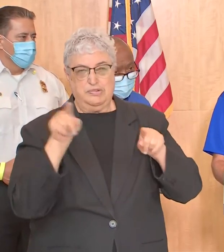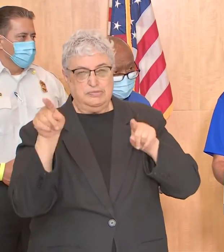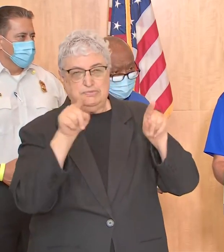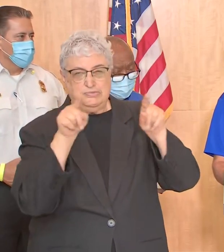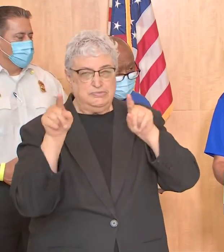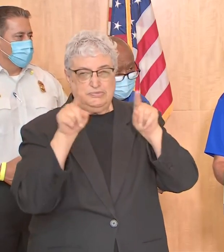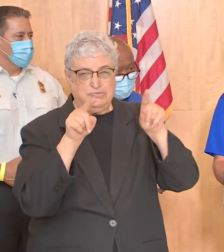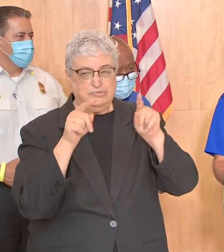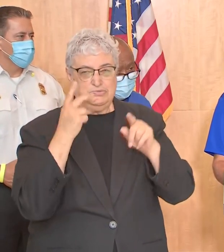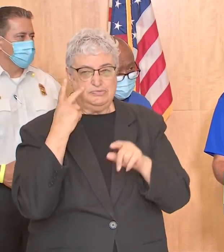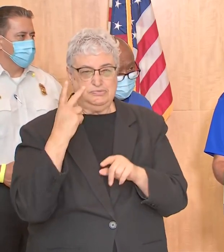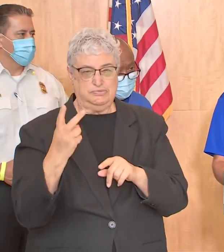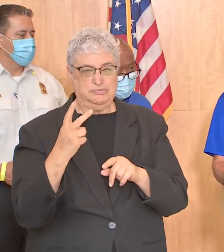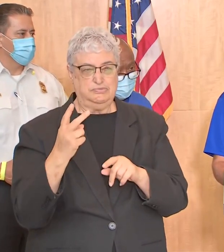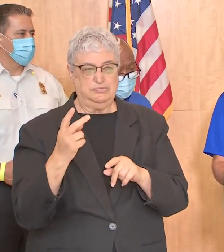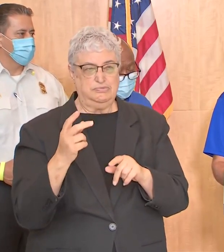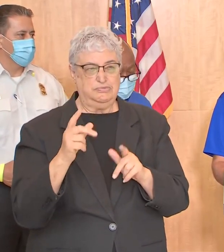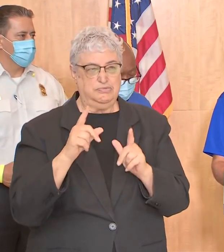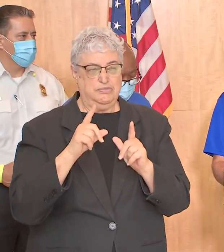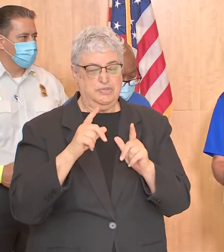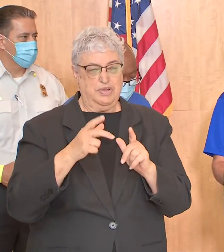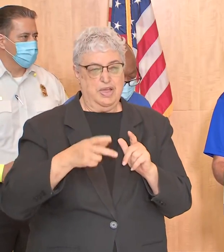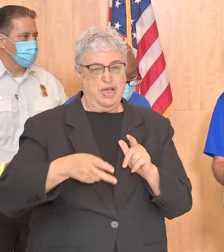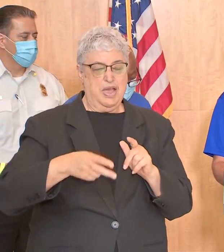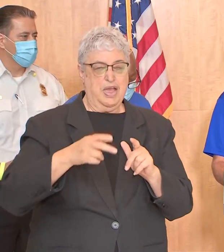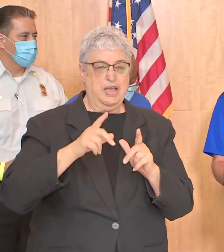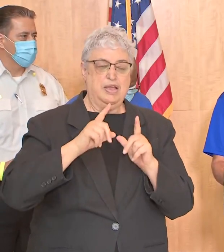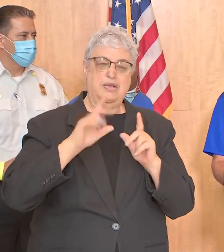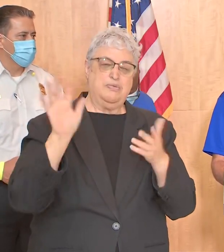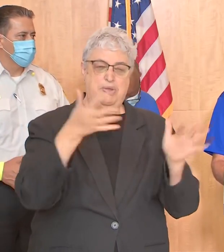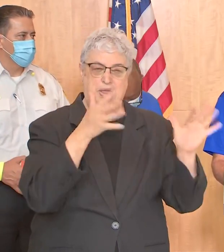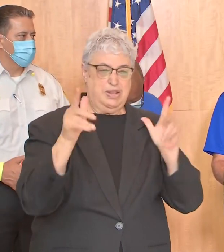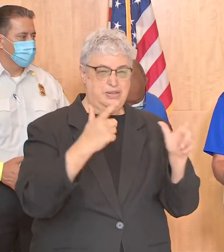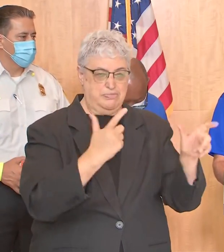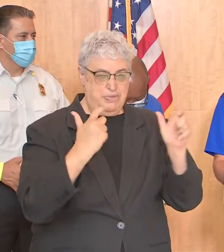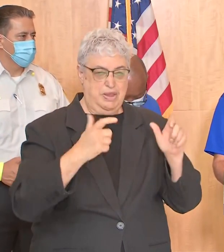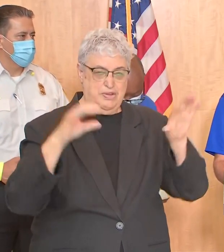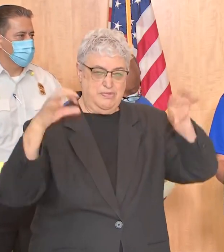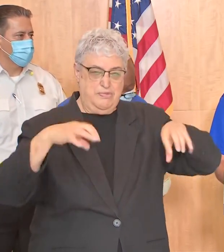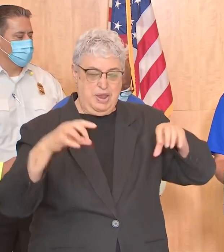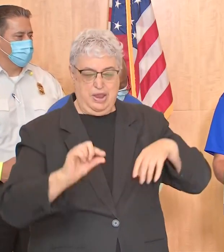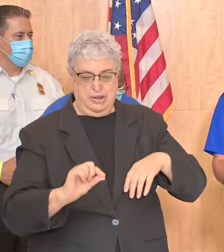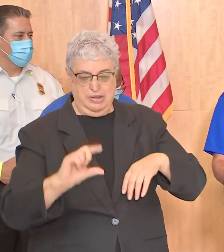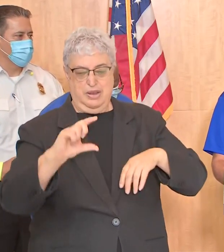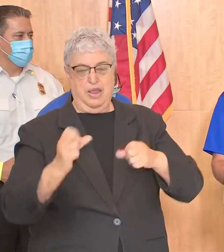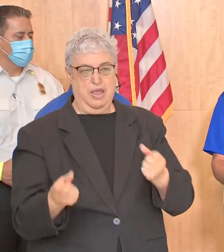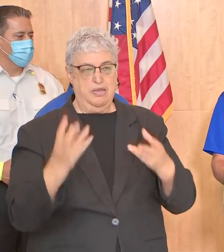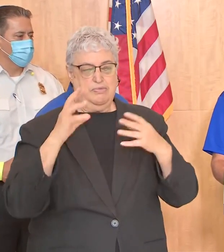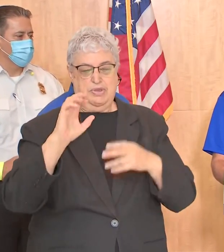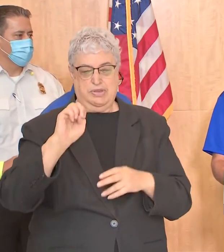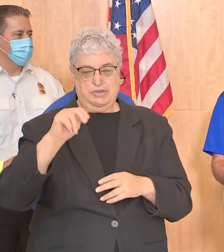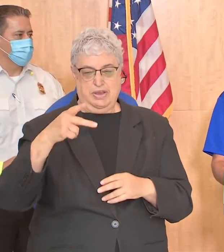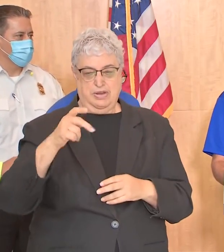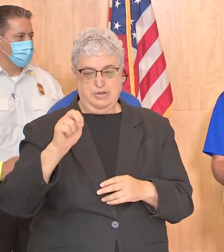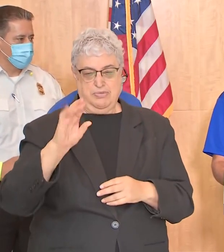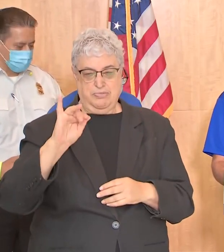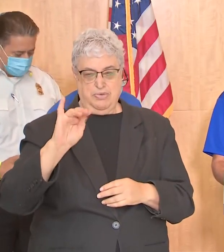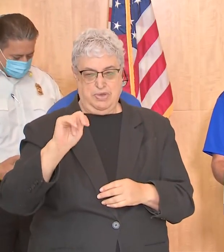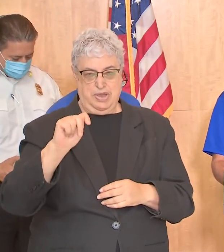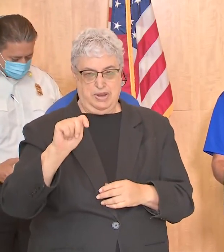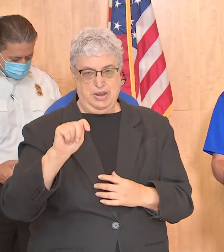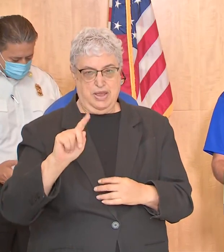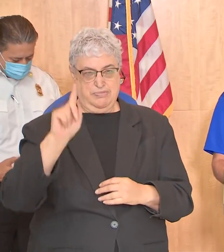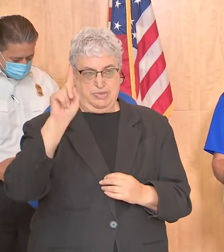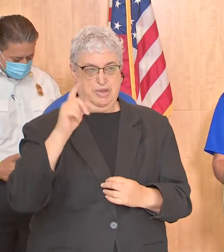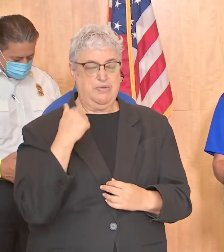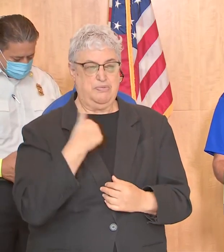we're looking at the wind speeds we're going to look at the rainfall amounts and then also since we have center point up there we have we have